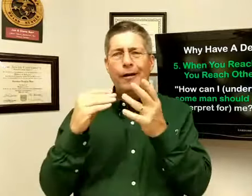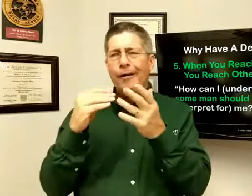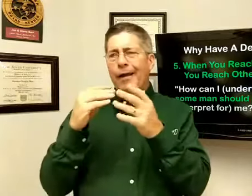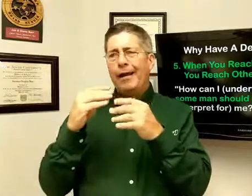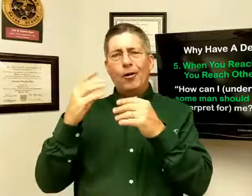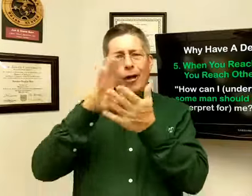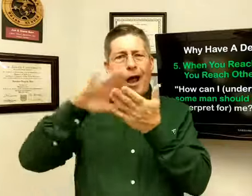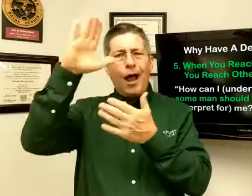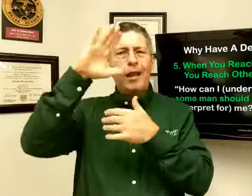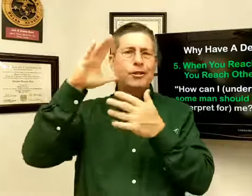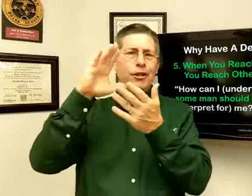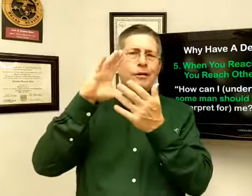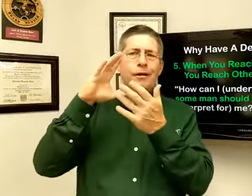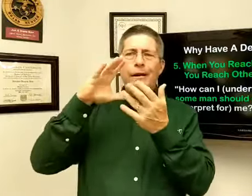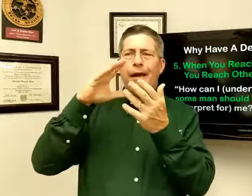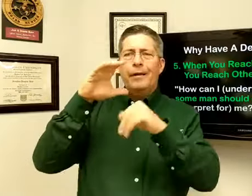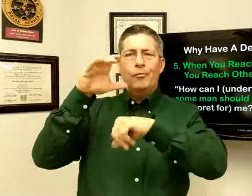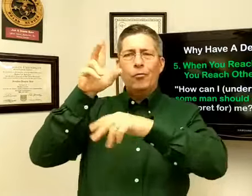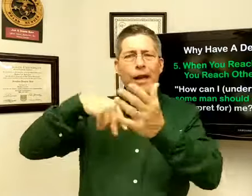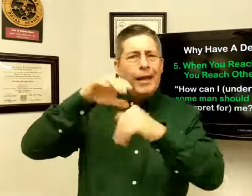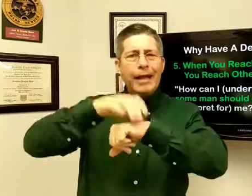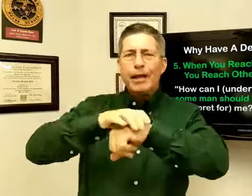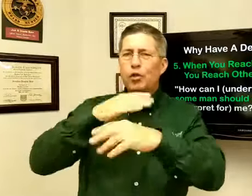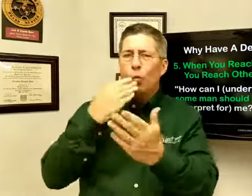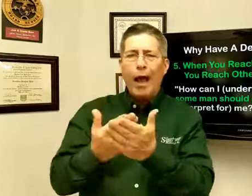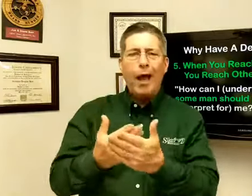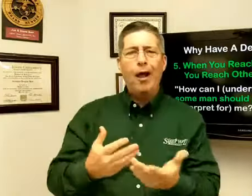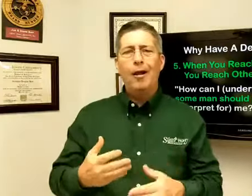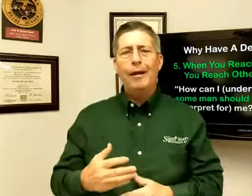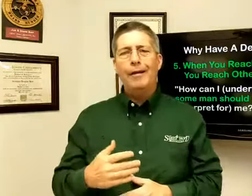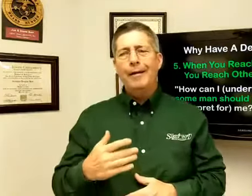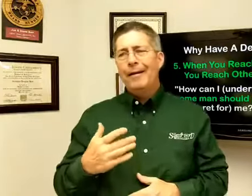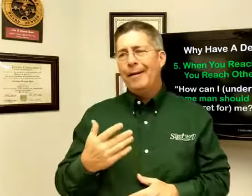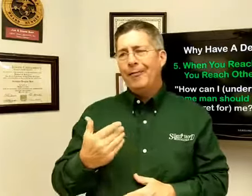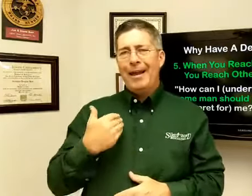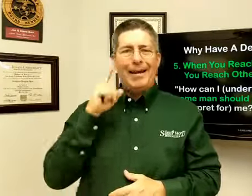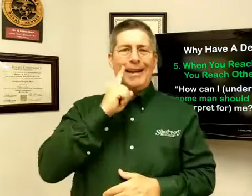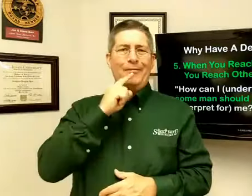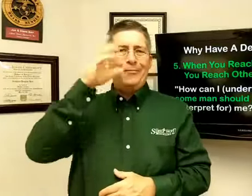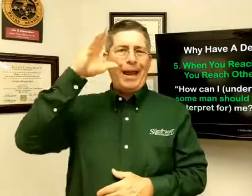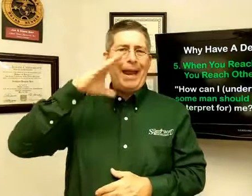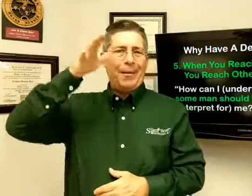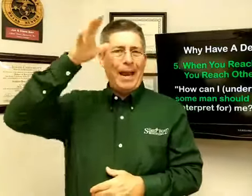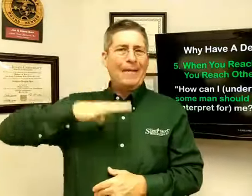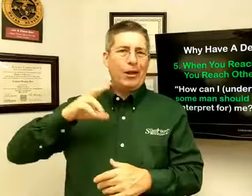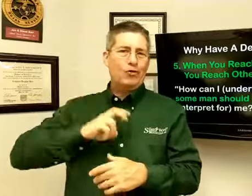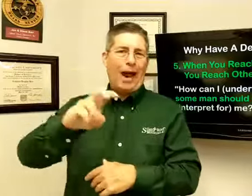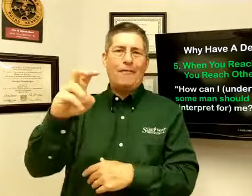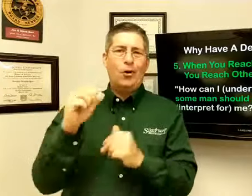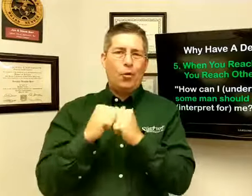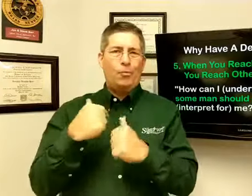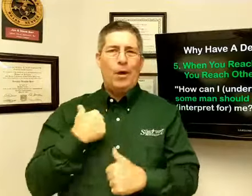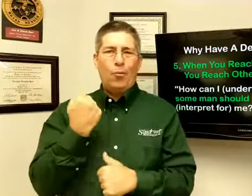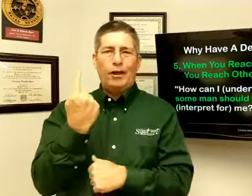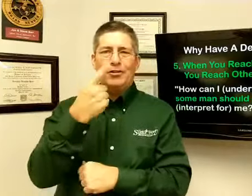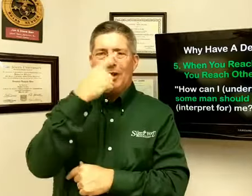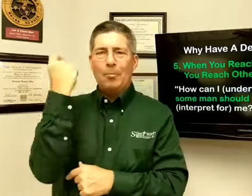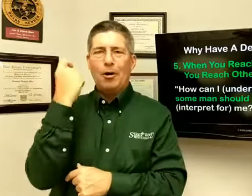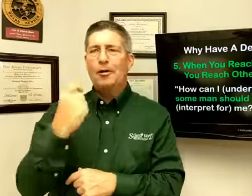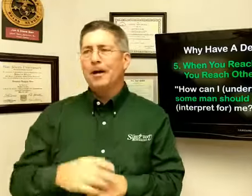go to college and read English well, and we had a deaf man that traveled with me one summer, and